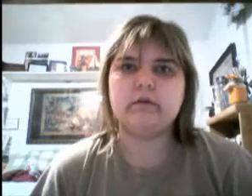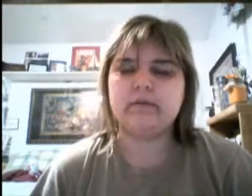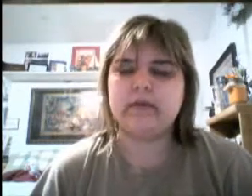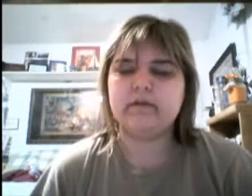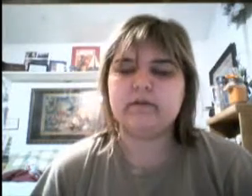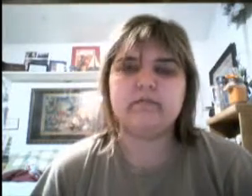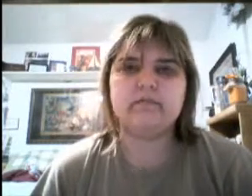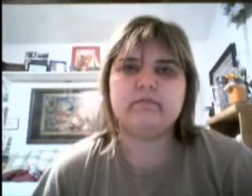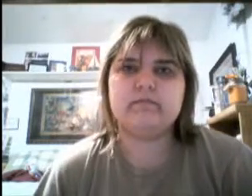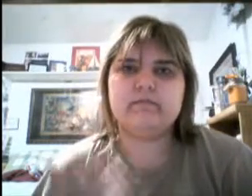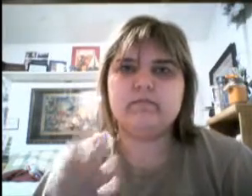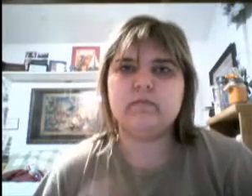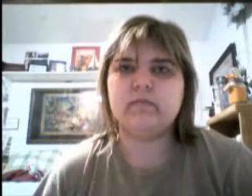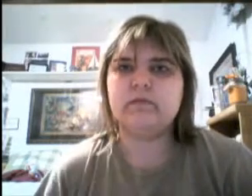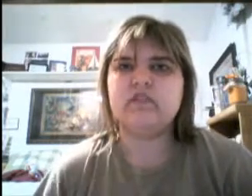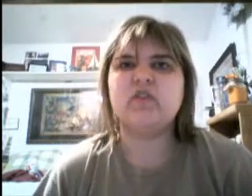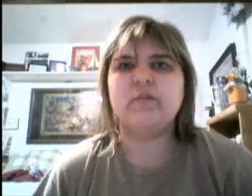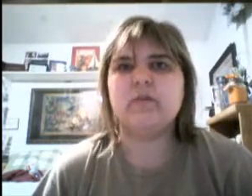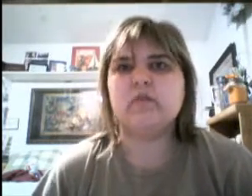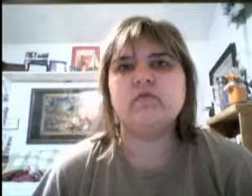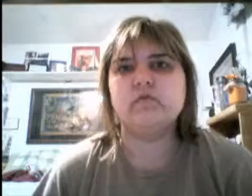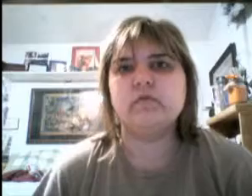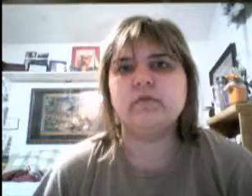observe those rules.